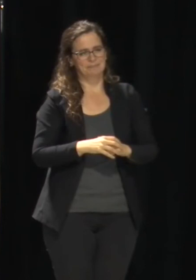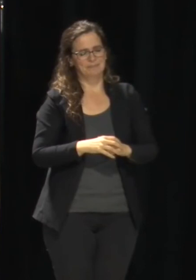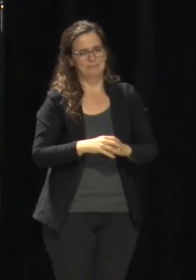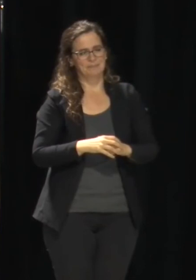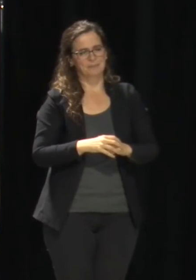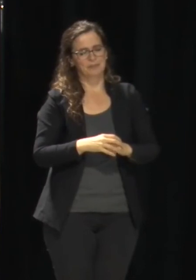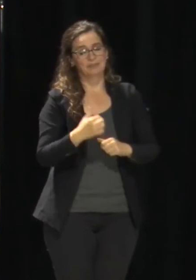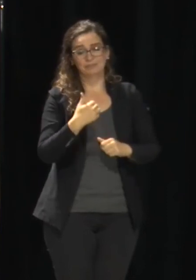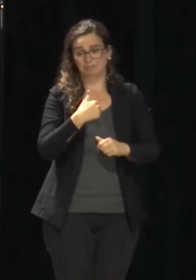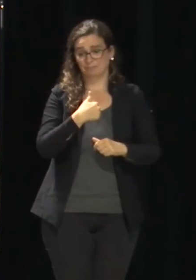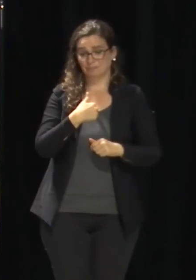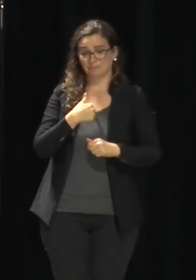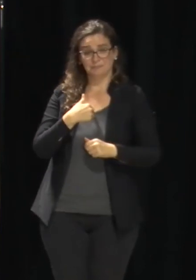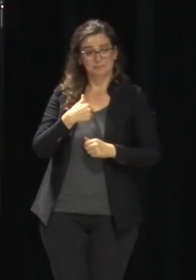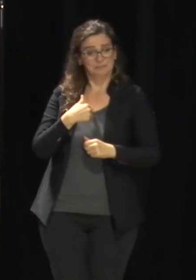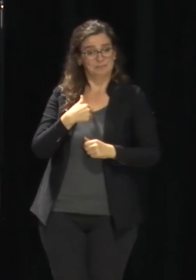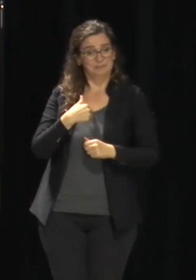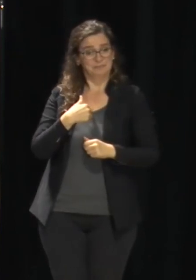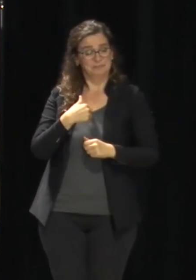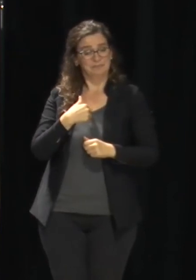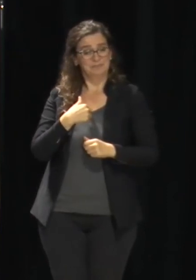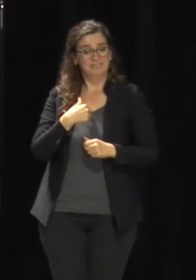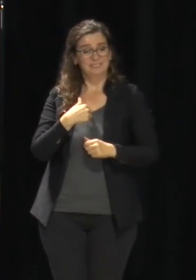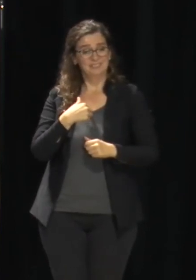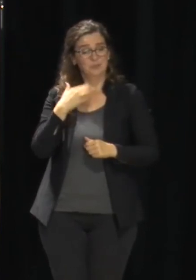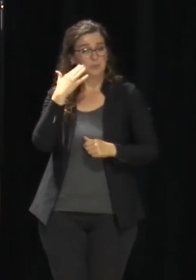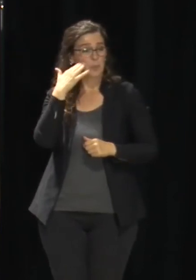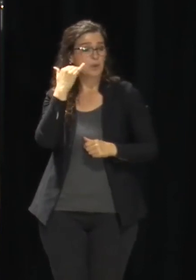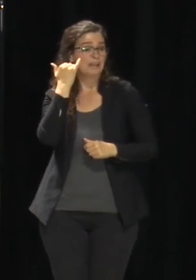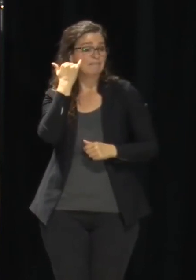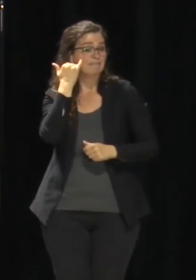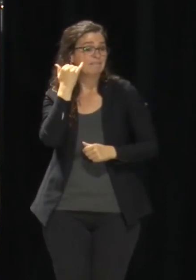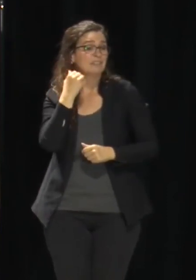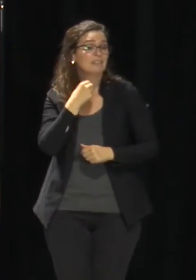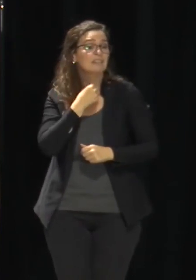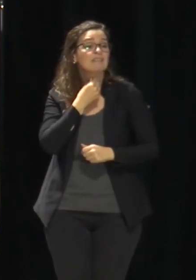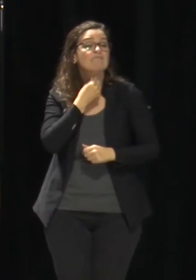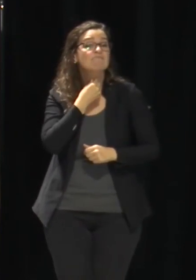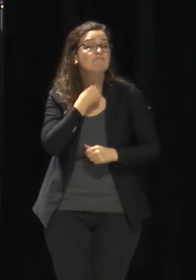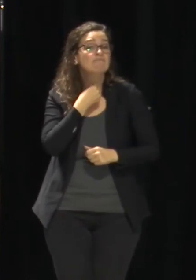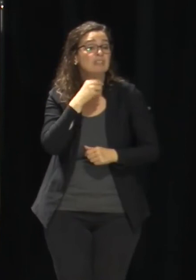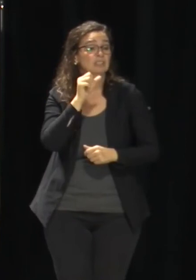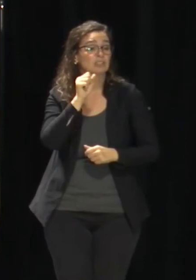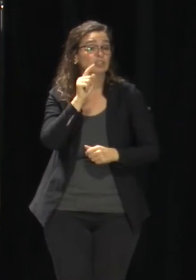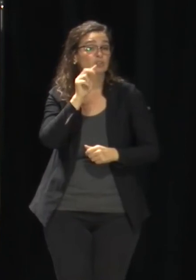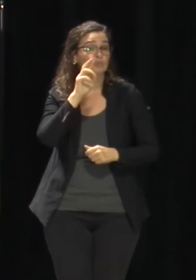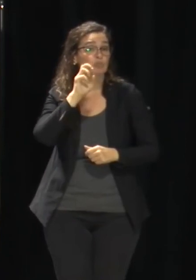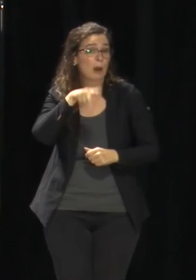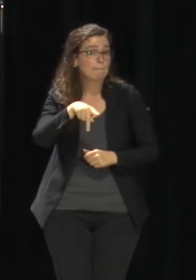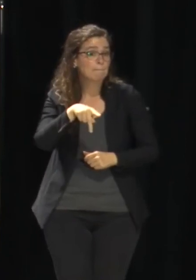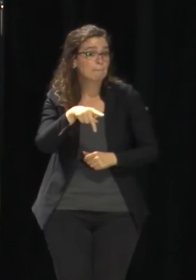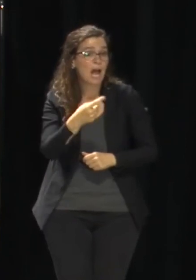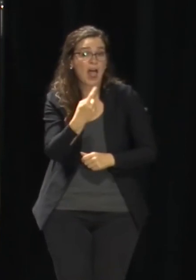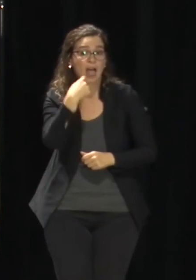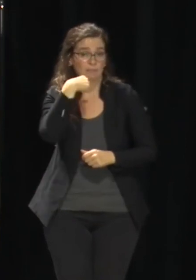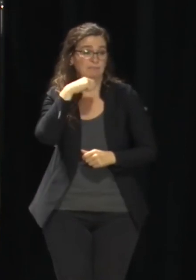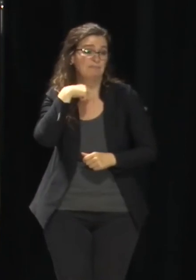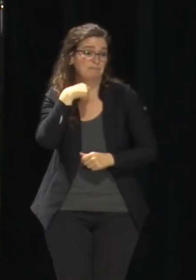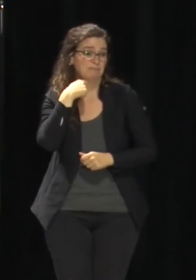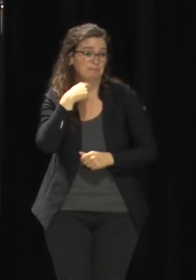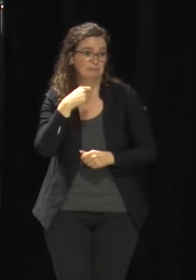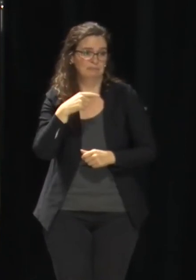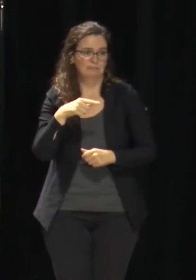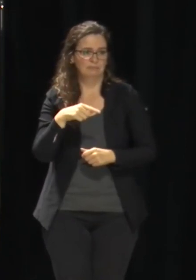it's tough when you're going to get a strep throat swab done on your kids. Right. You know, for me, I got a promise ice cream and all sorts of things